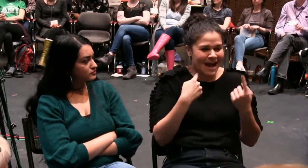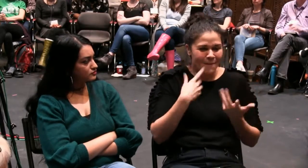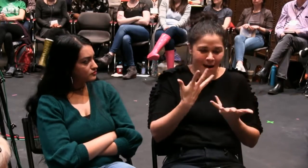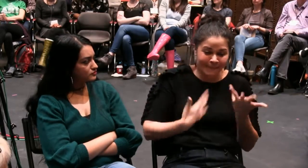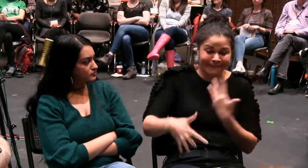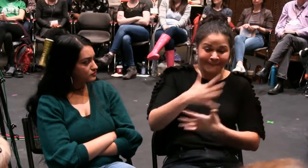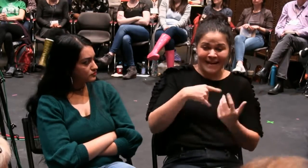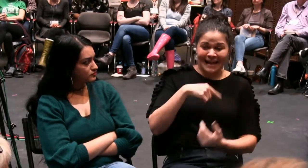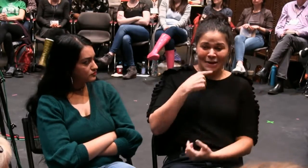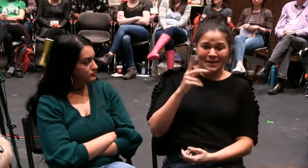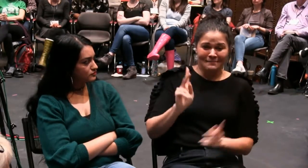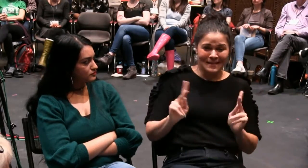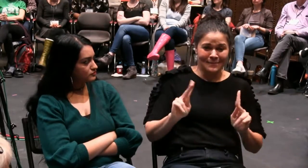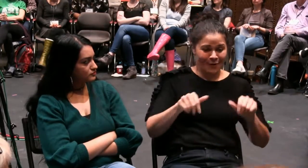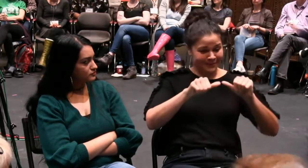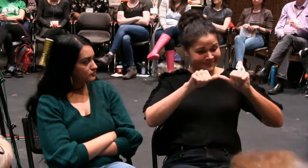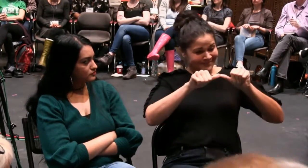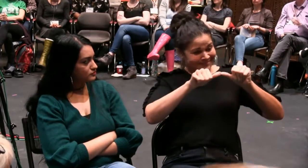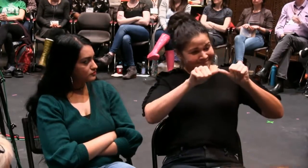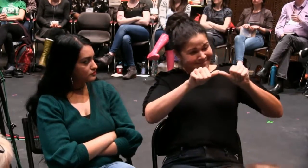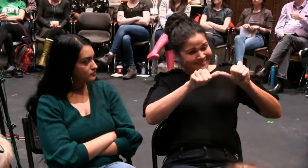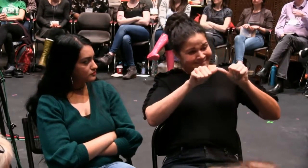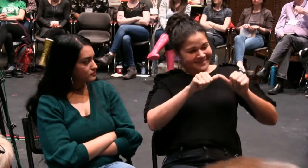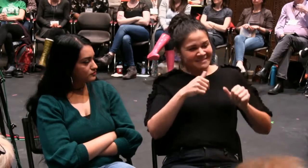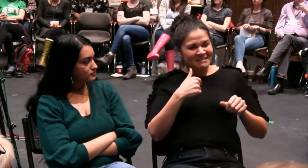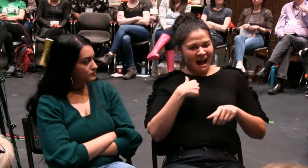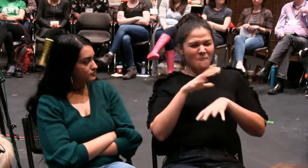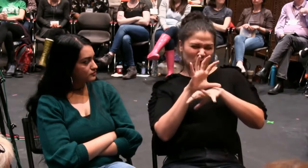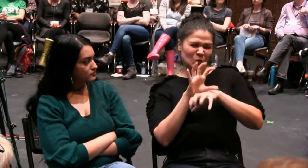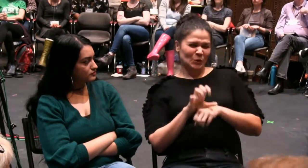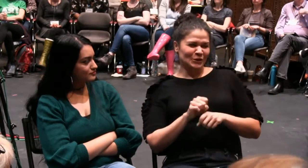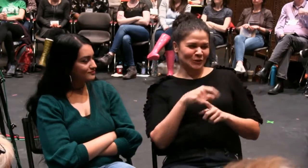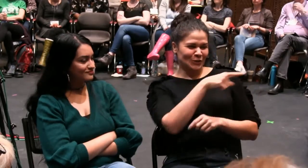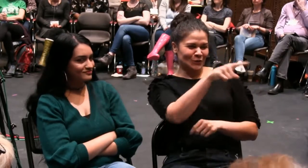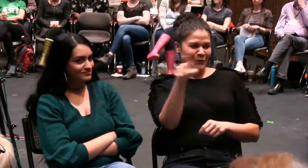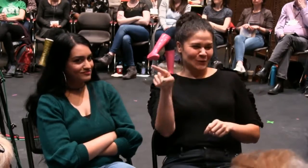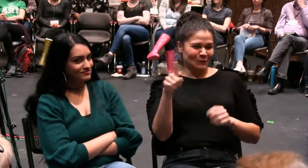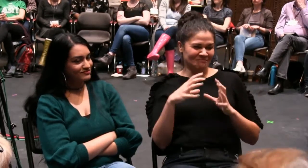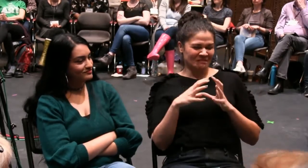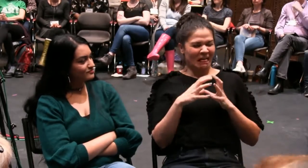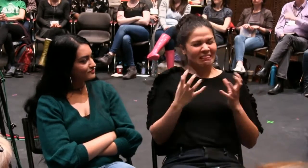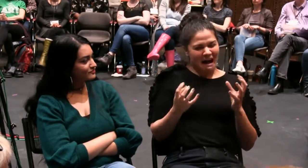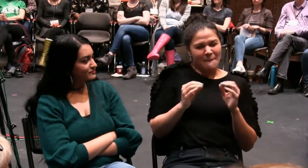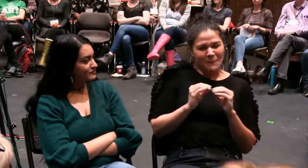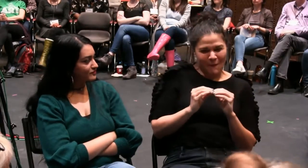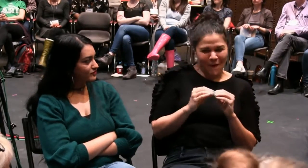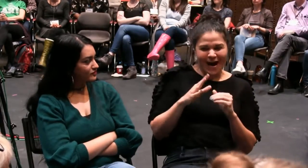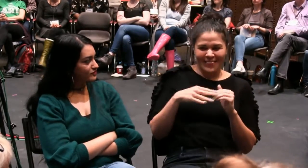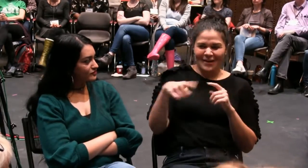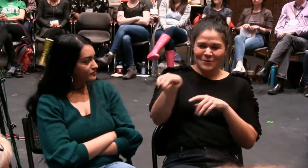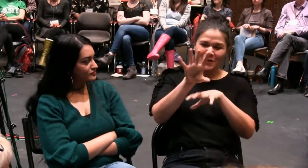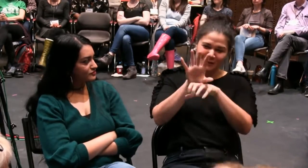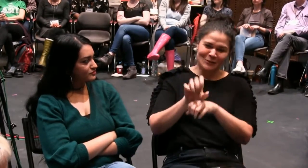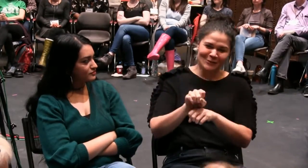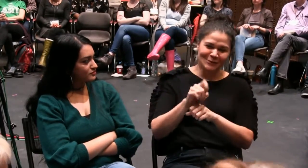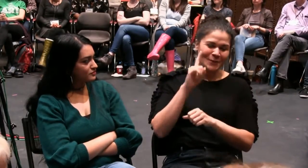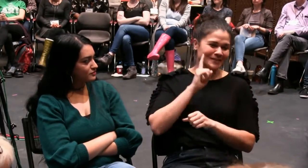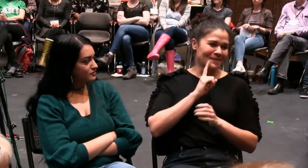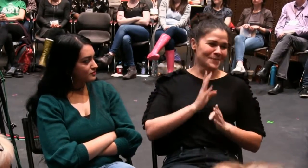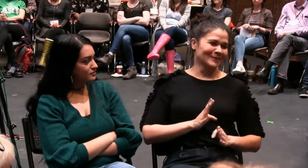I do it all the time. I'm your source. I'm your answer. I have some consistency. I'm used to hearing people. It's not about you having